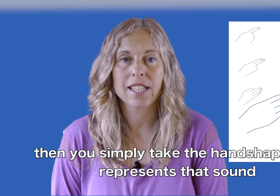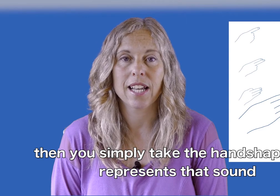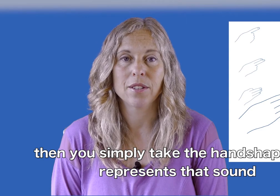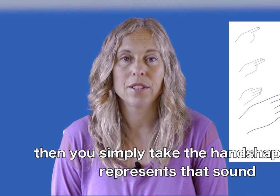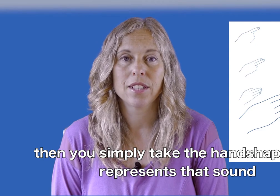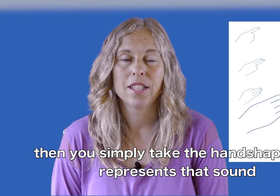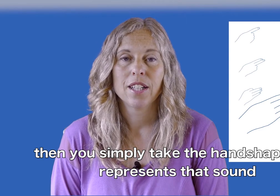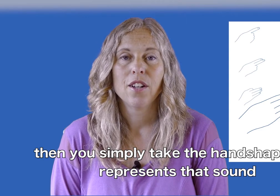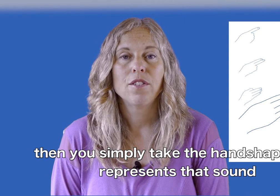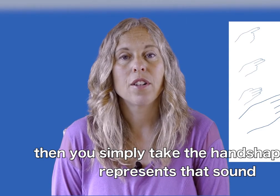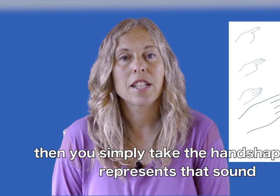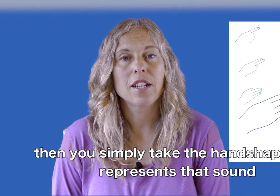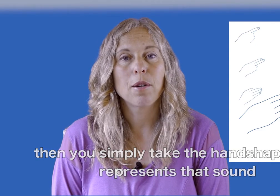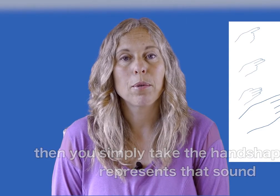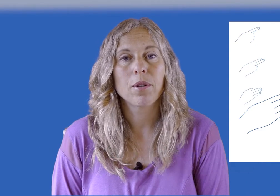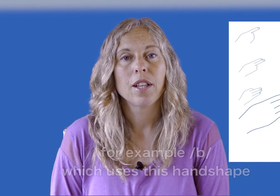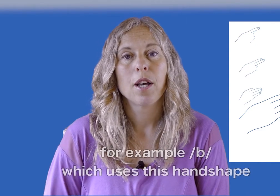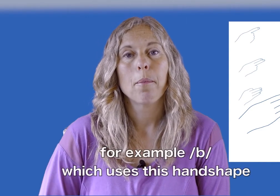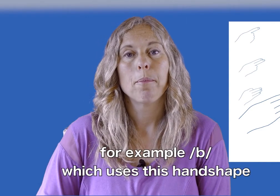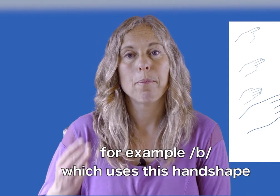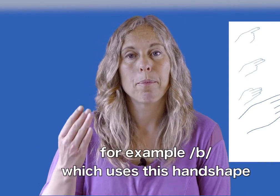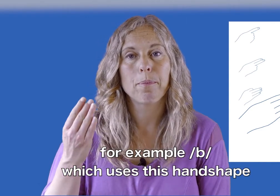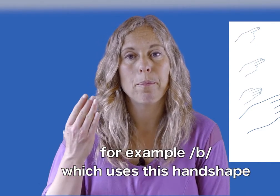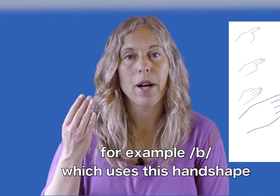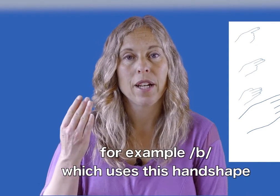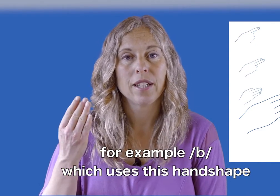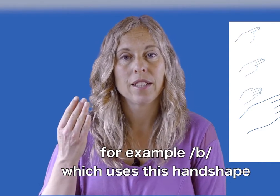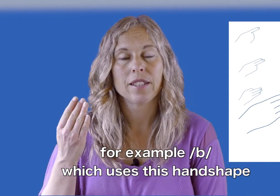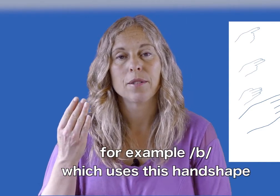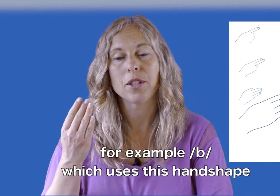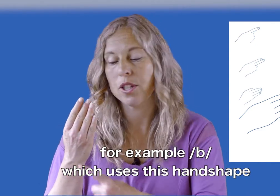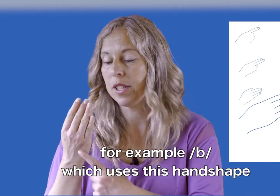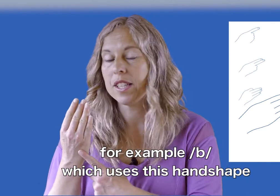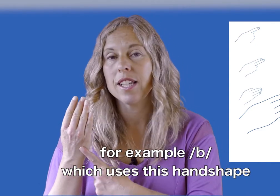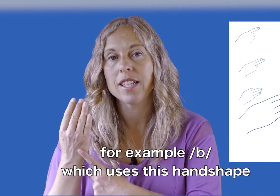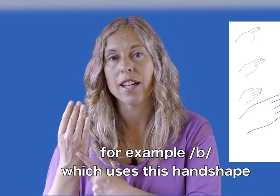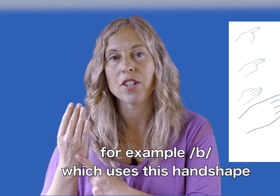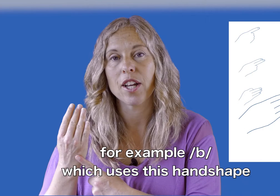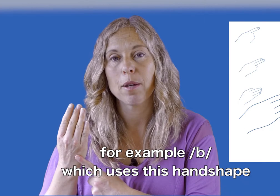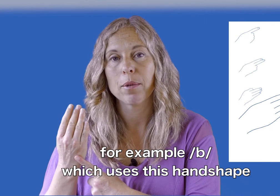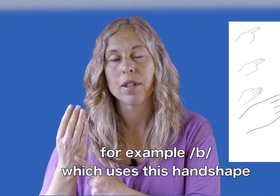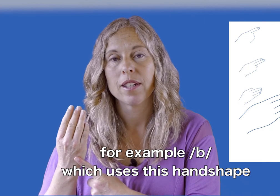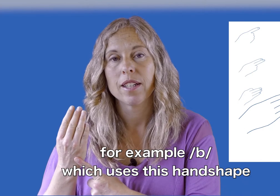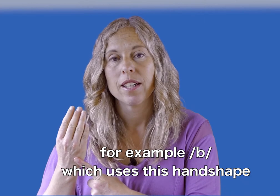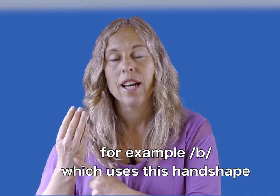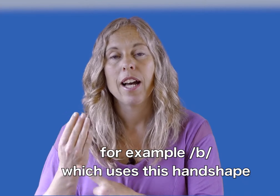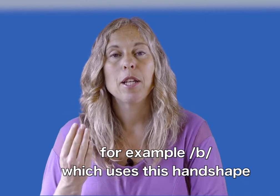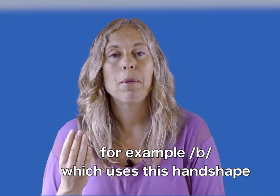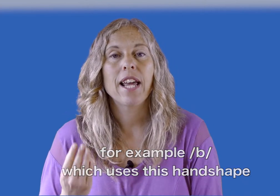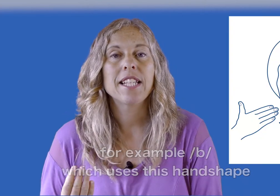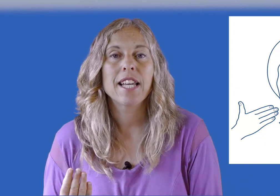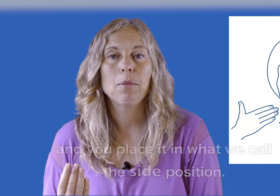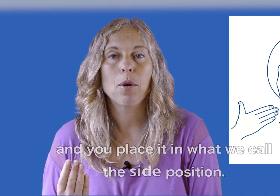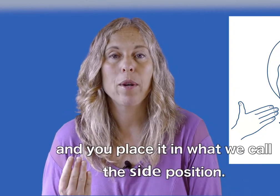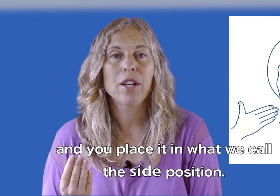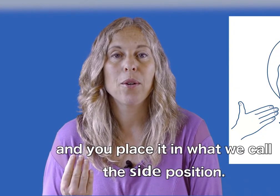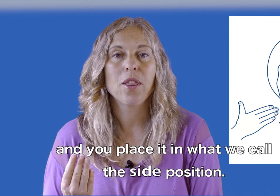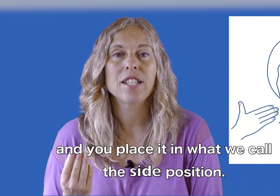sound. For example, b, which uses this handshape, and you place it in what we call the